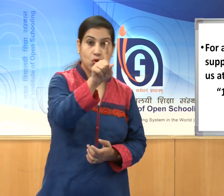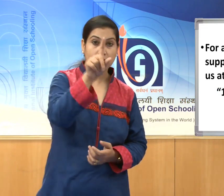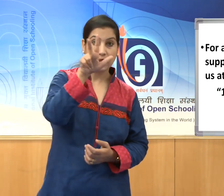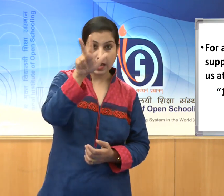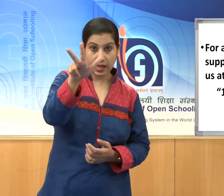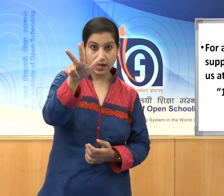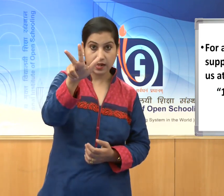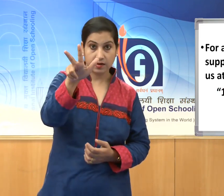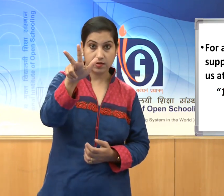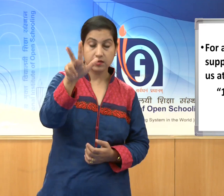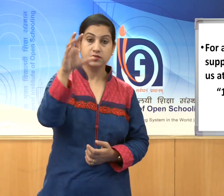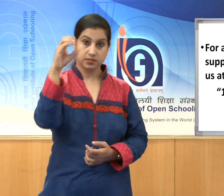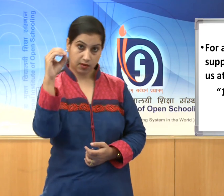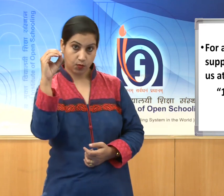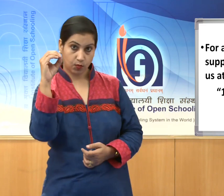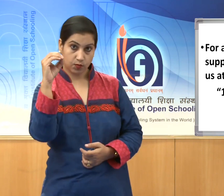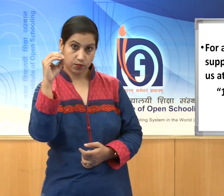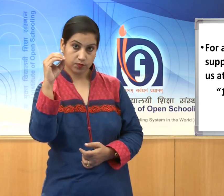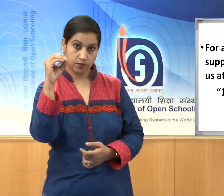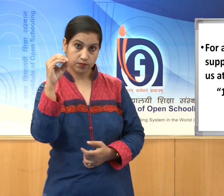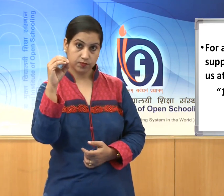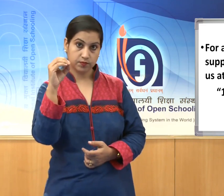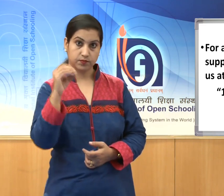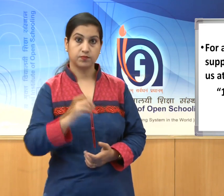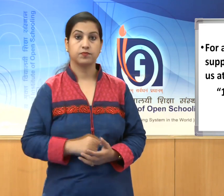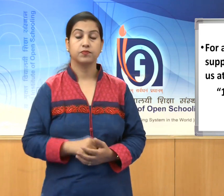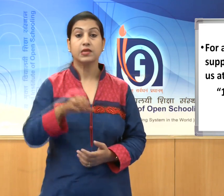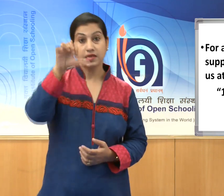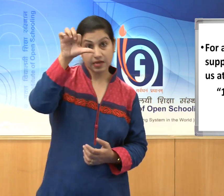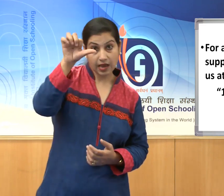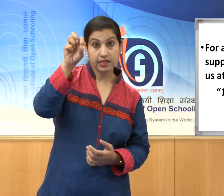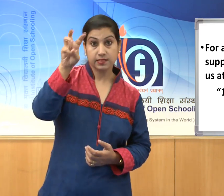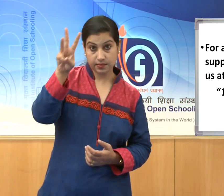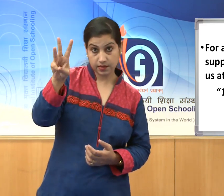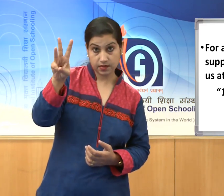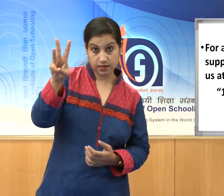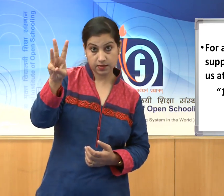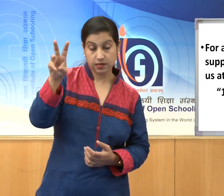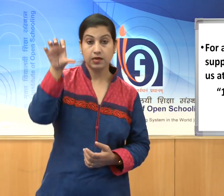0 9 3 9 3.